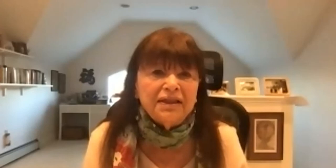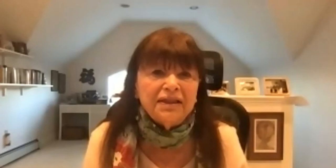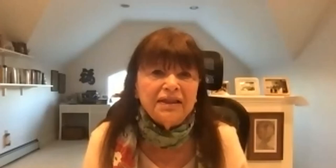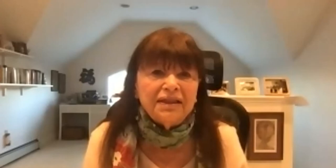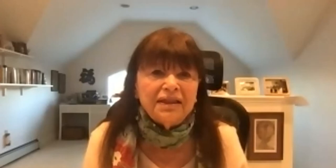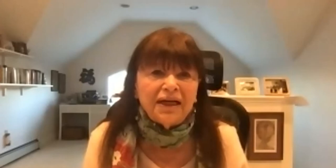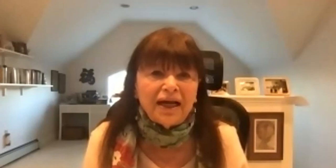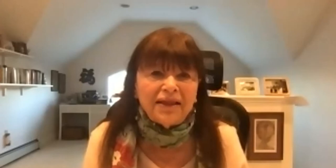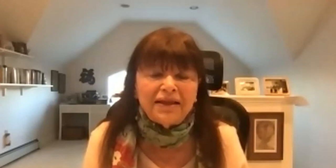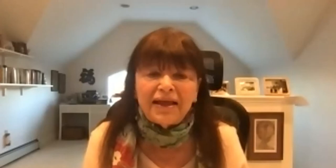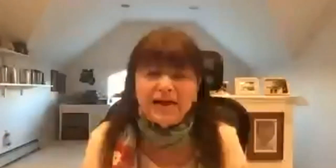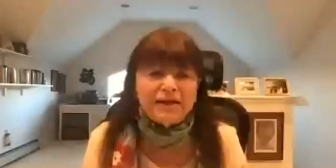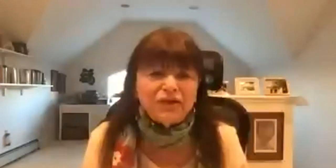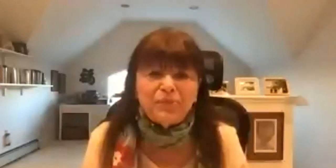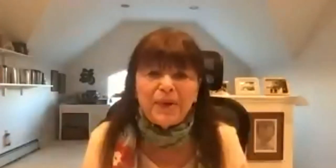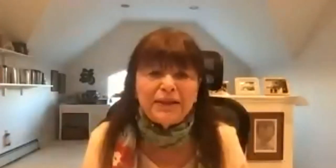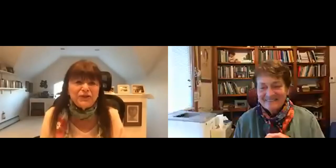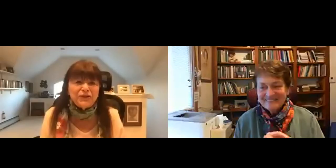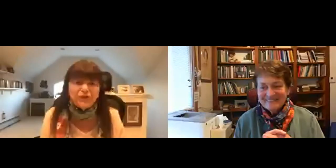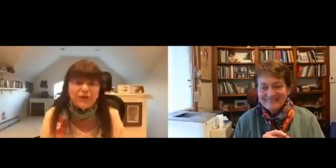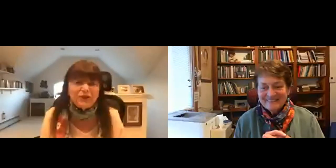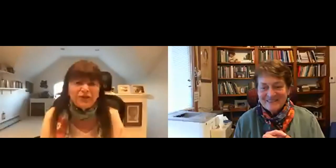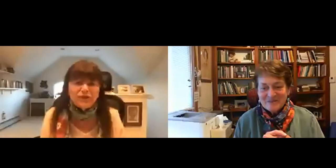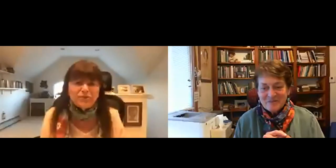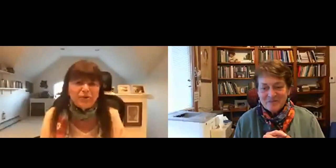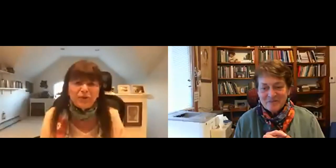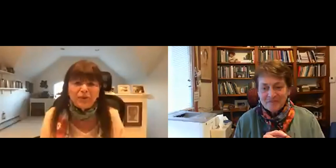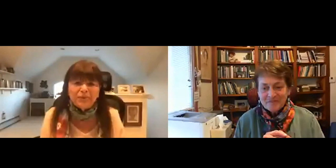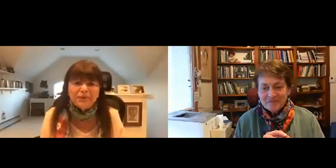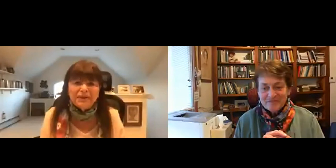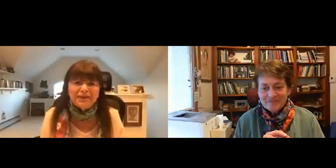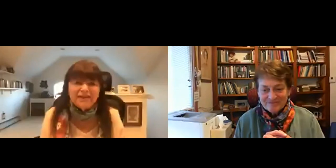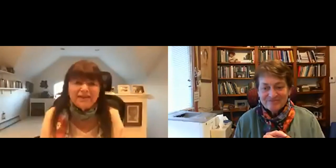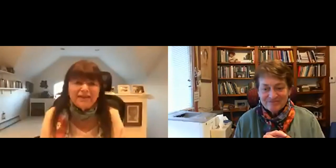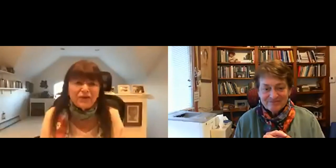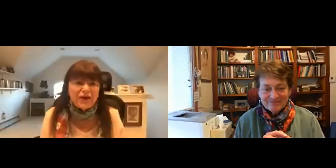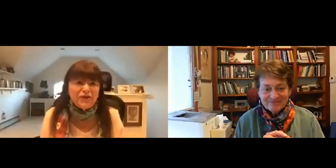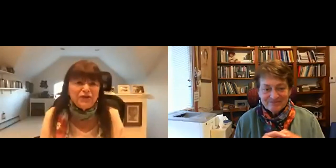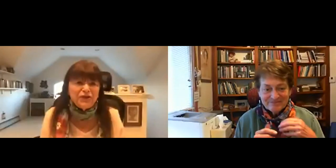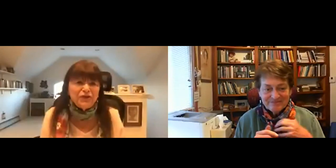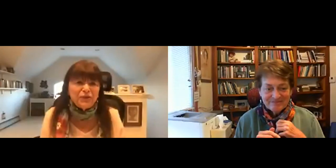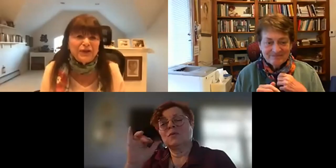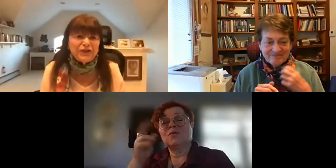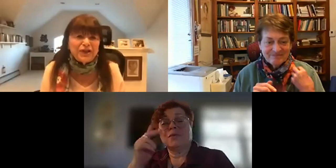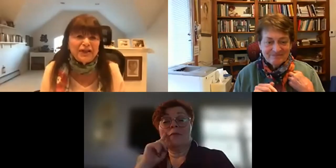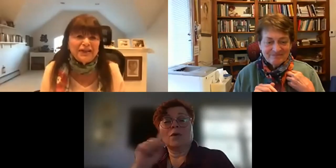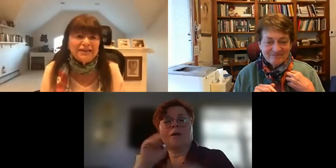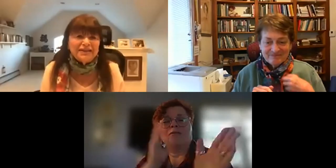i think that a tremendous new dimension to this program so thank you jean for arranging that sorry